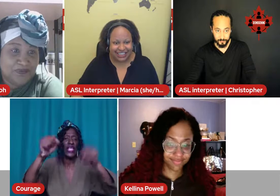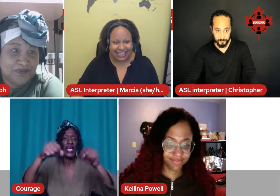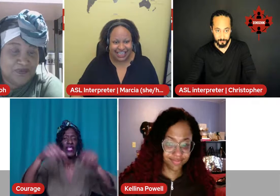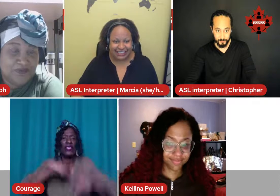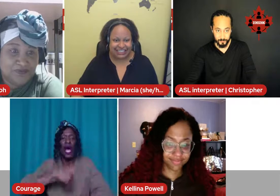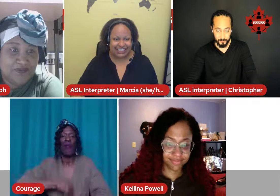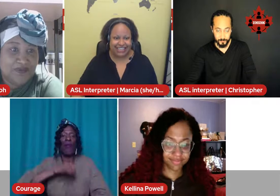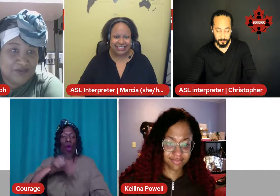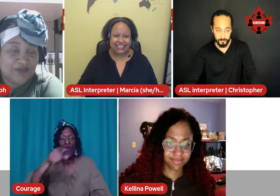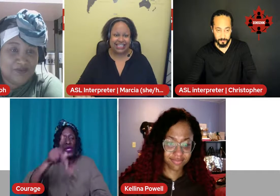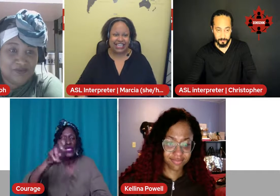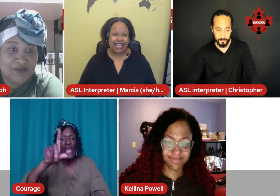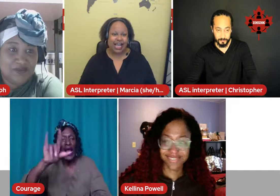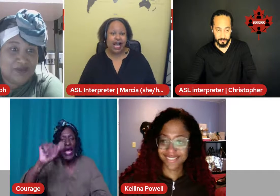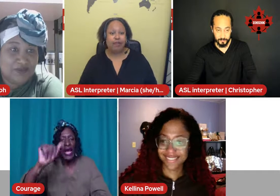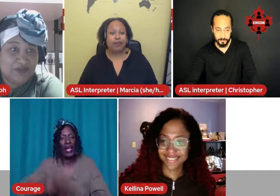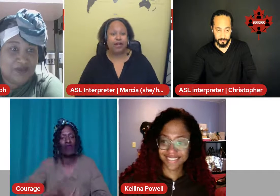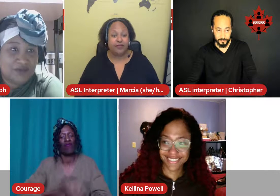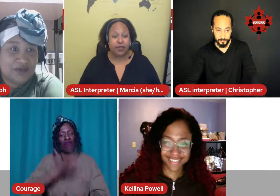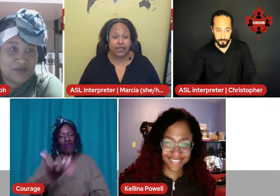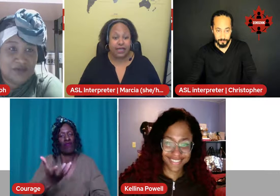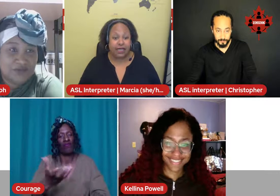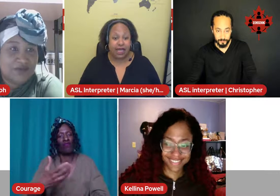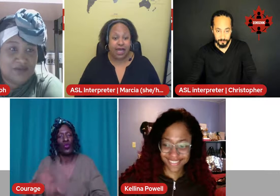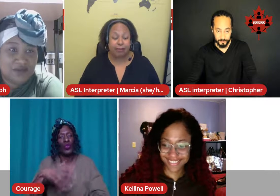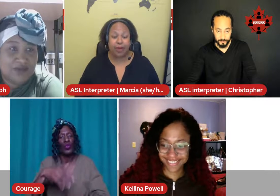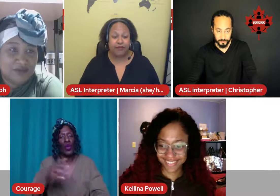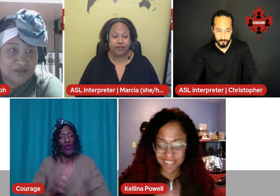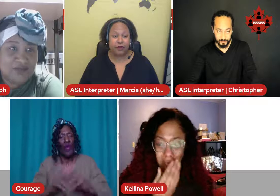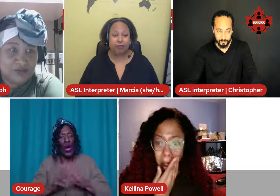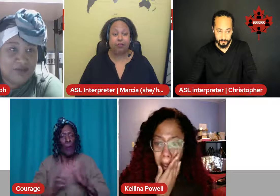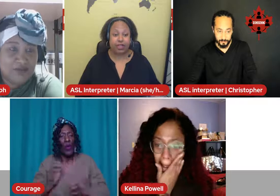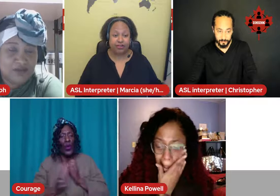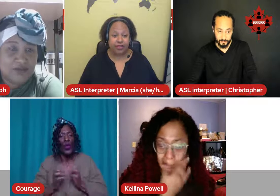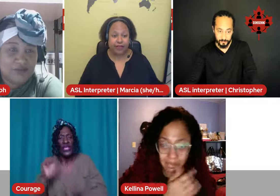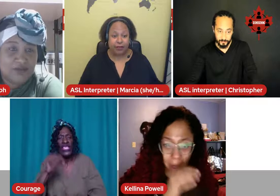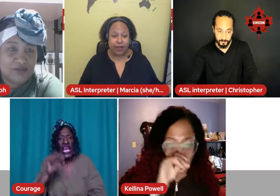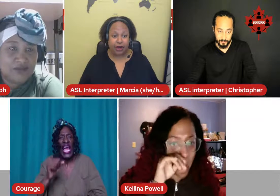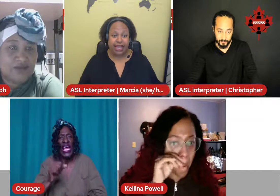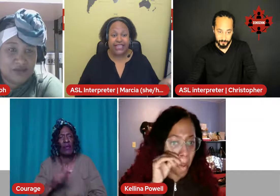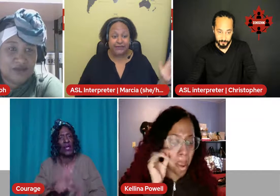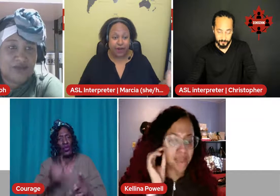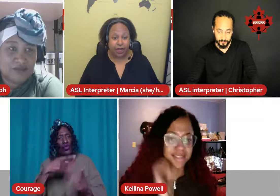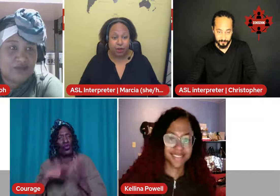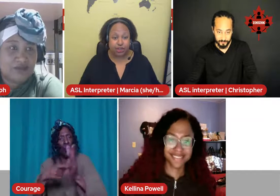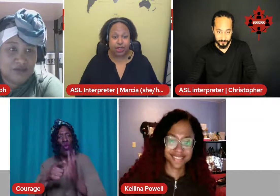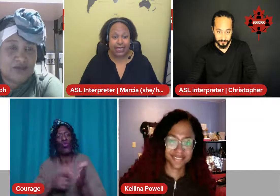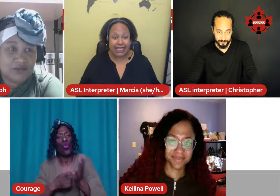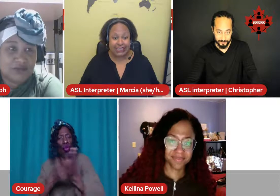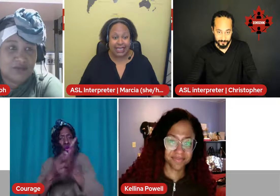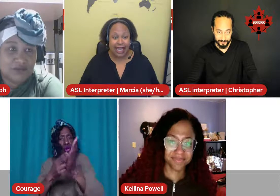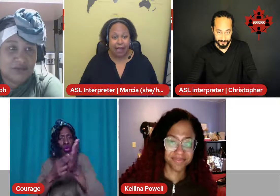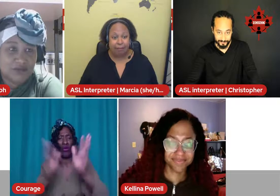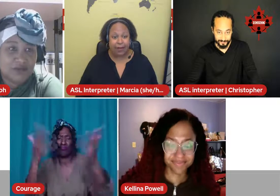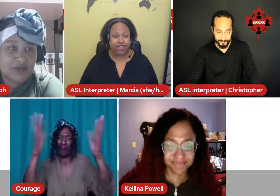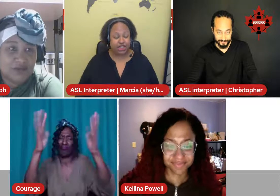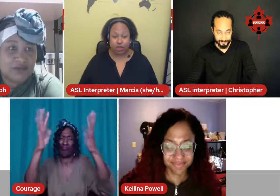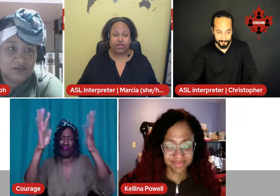Yes, yes. I'm proud of you, Kalina. I'm proud of you for putting yourself out there. It's very emotional, yes. But you're